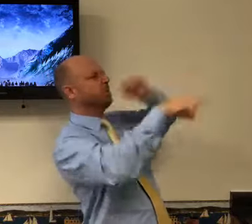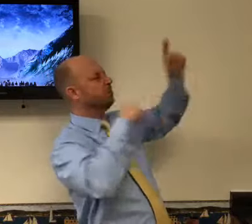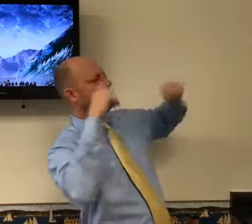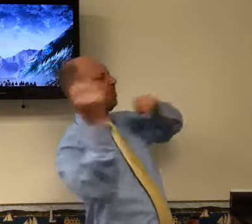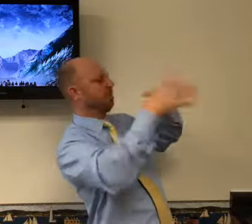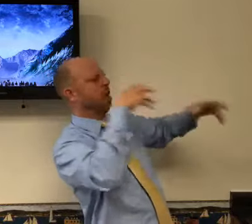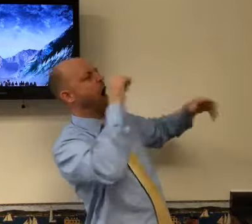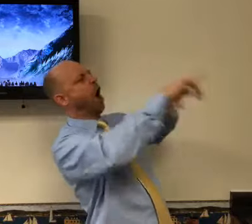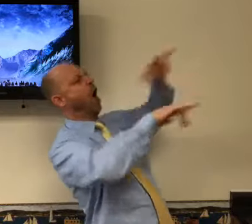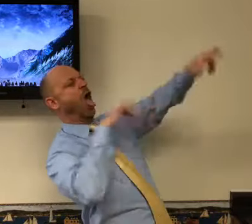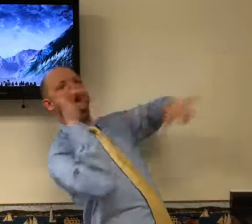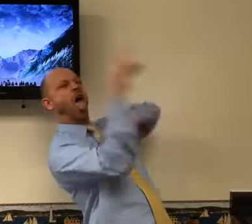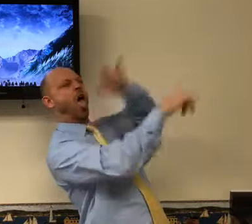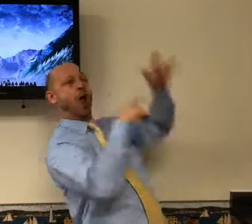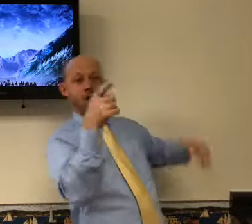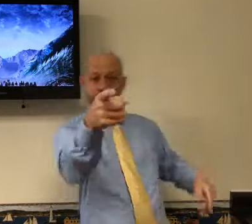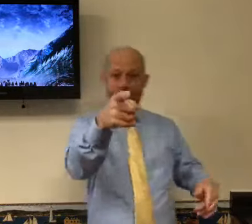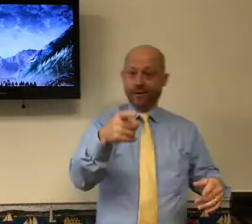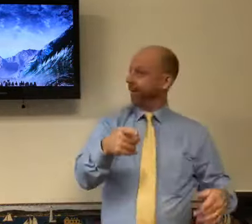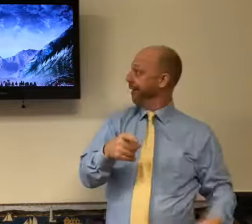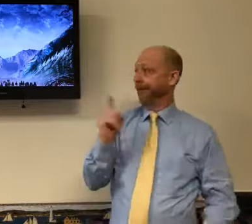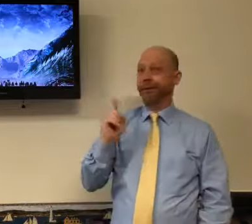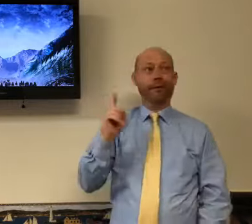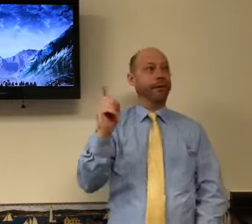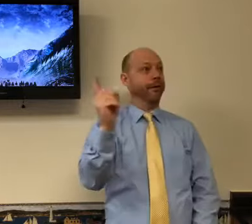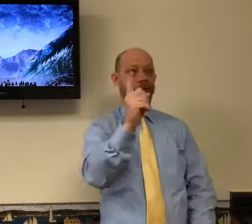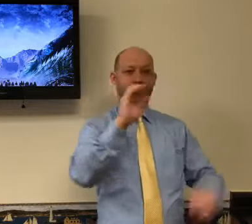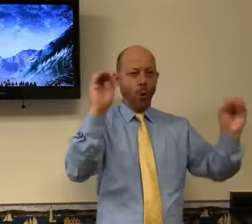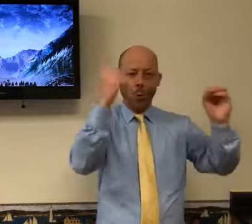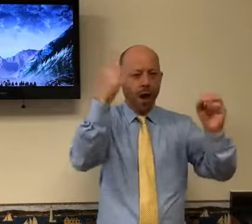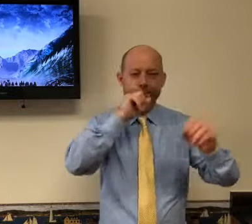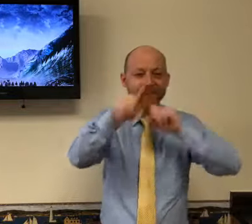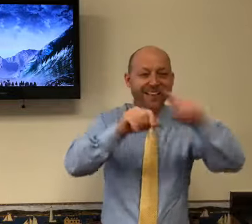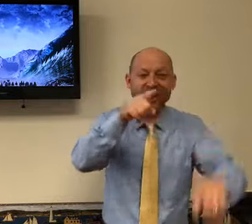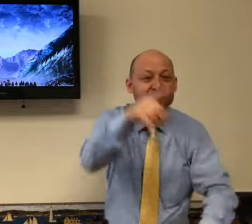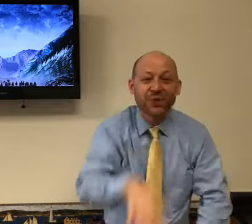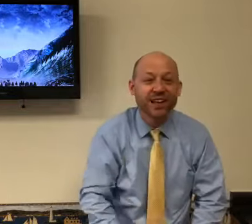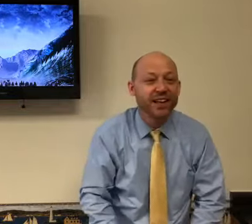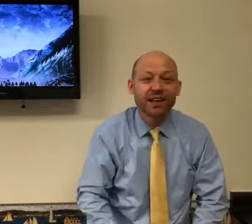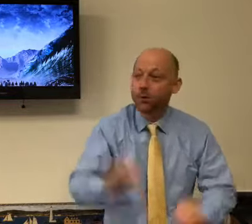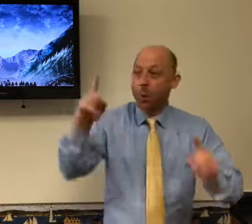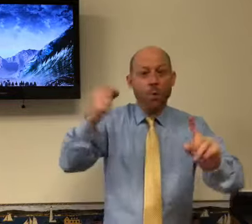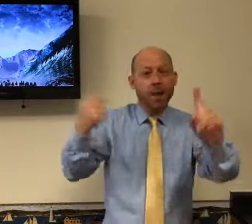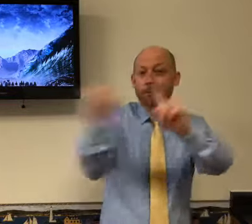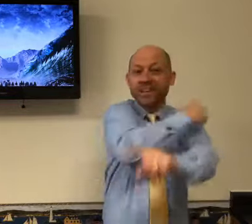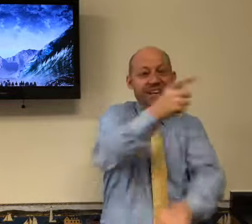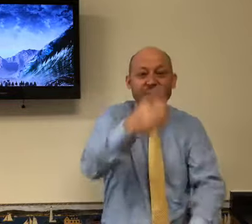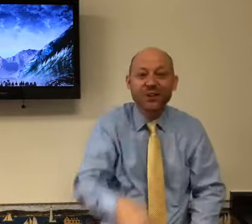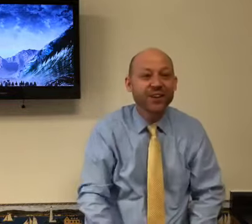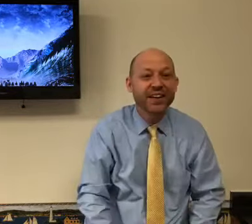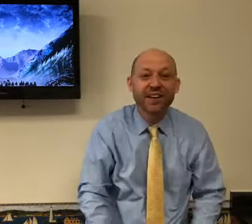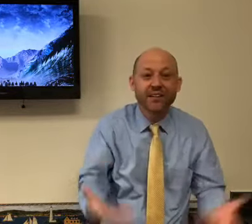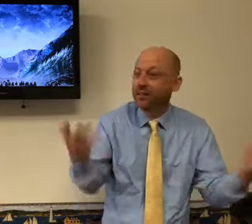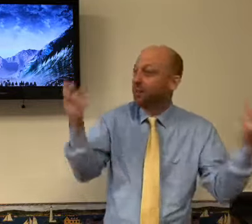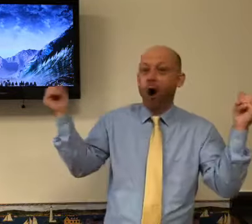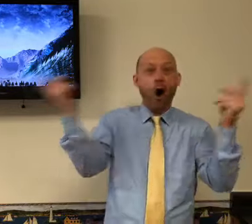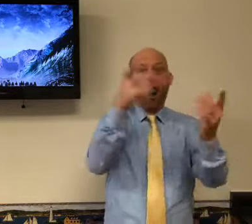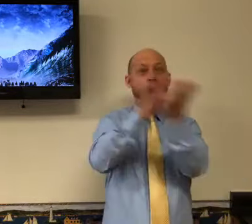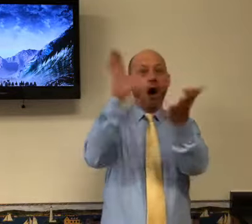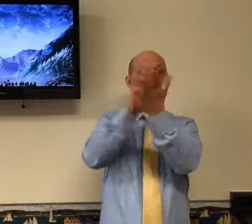about the cross. You know, the people at the cross, they spit on Jesus, and they were ashamed of him, but you know what? He was persecuted. Nobody is spitting on you.